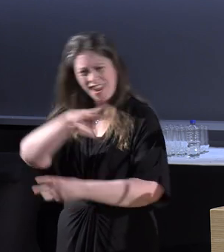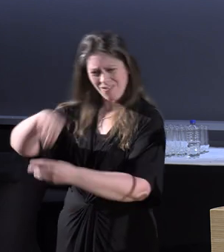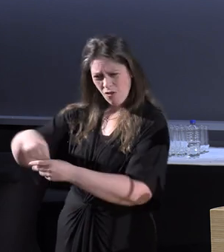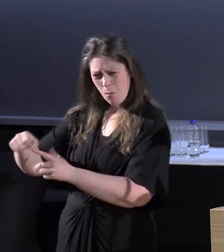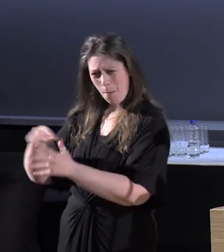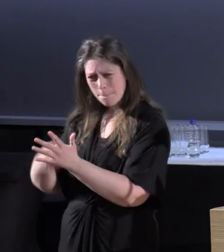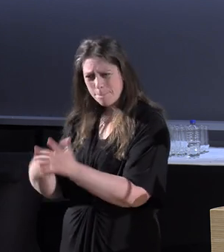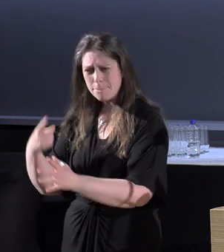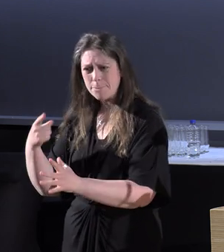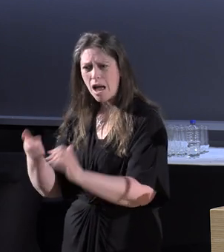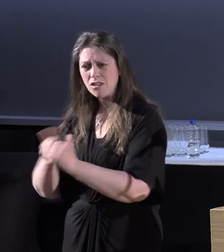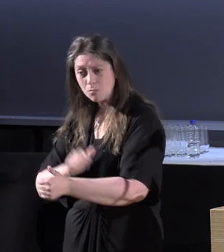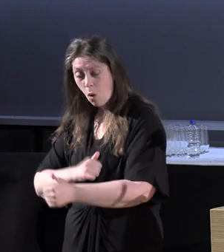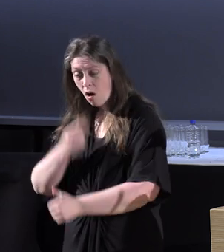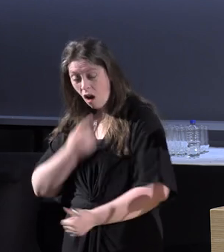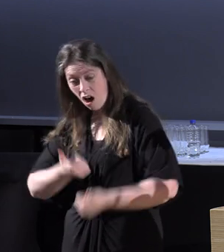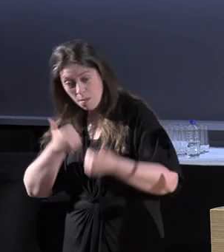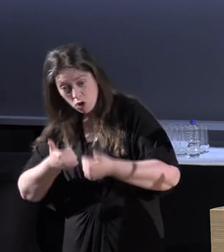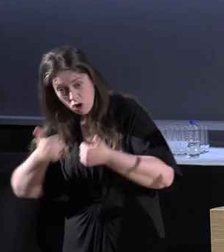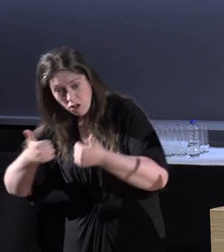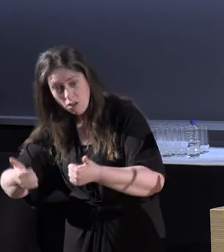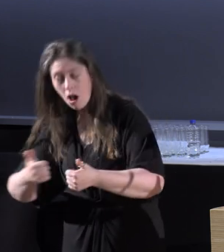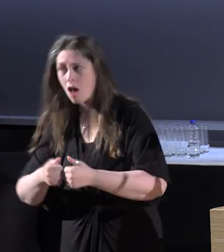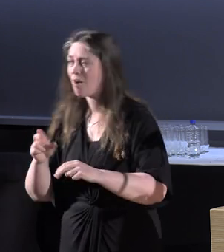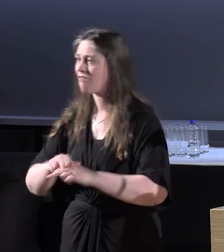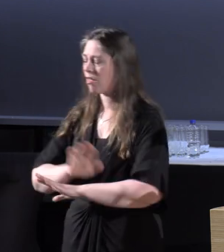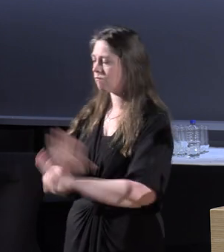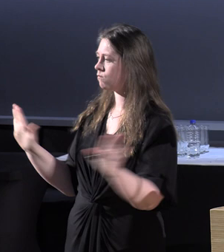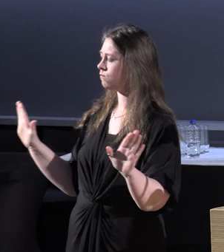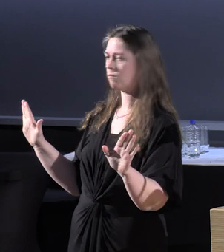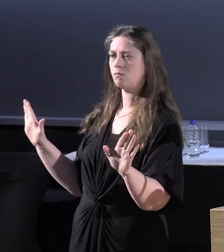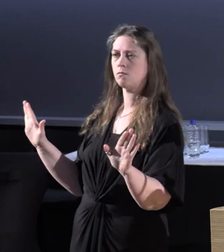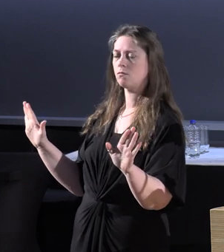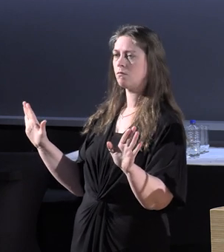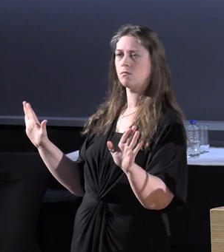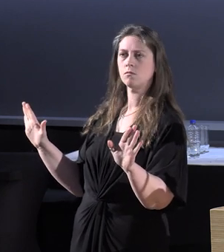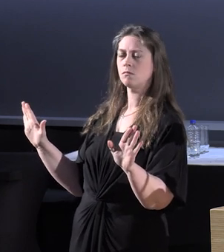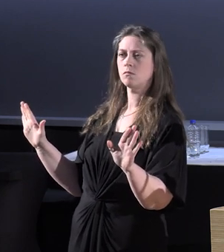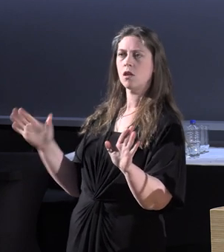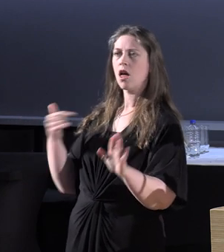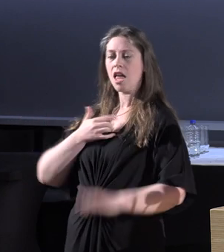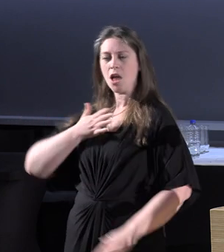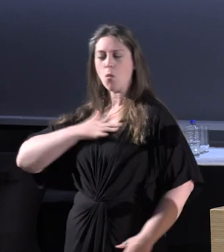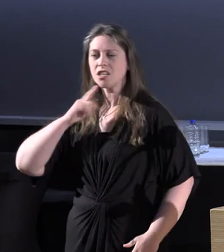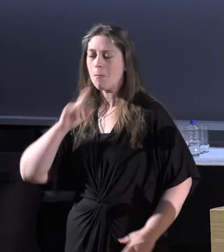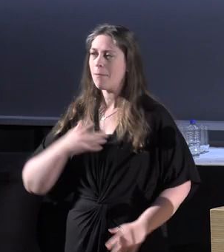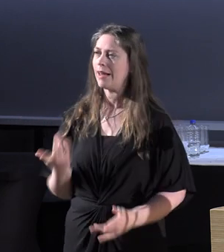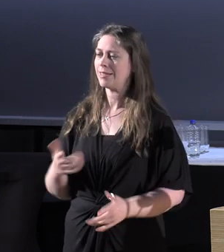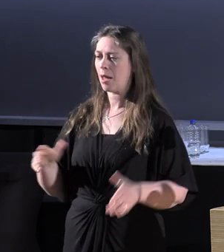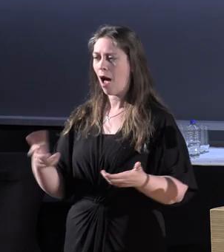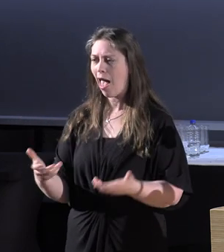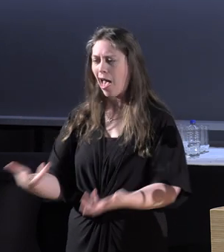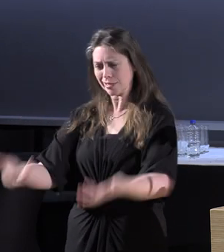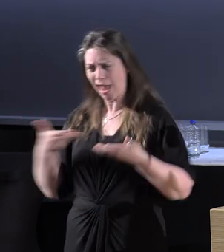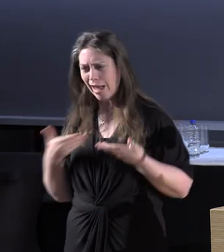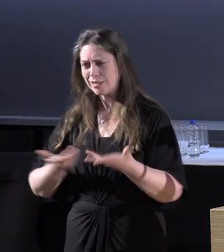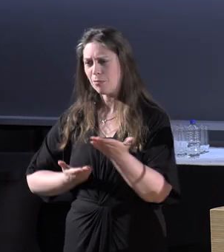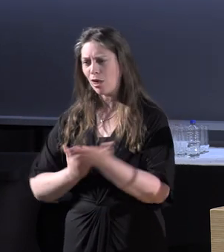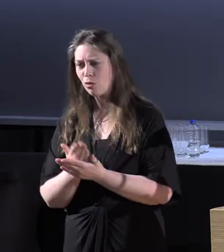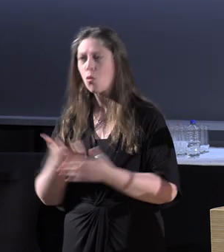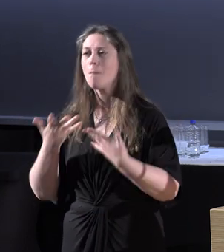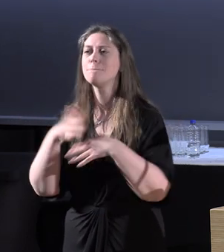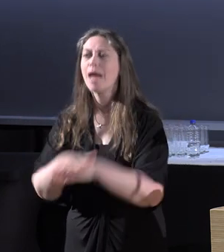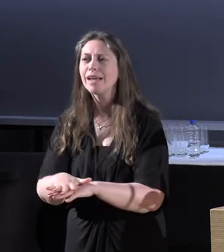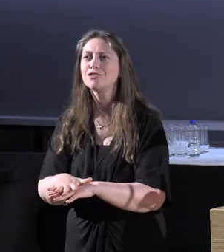David would be really, really good, and so on. And my father was having none of it. He wanted me to get my ass kicked in mainstream track and